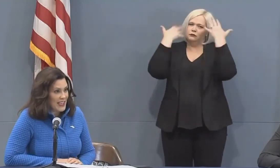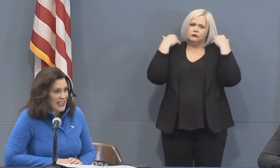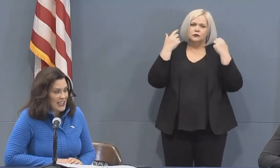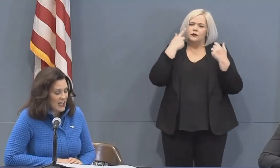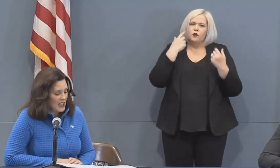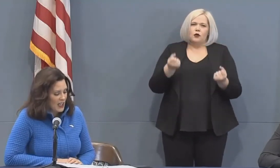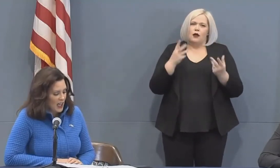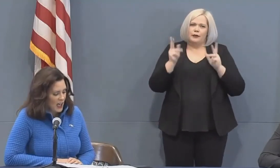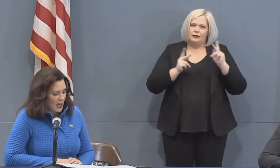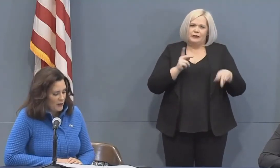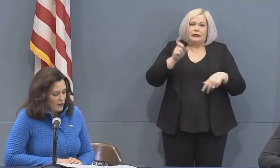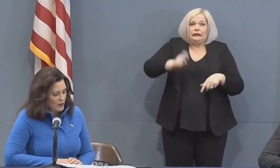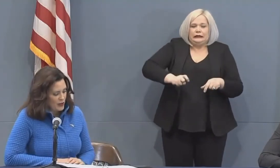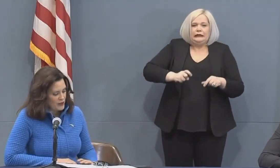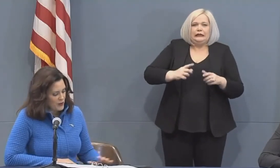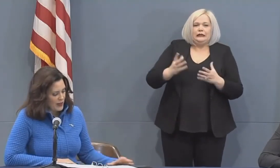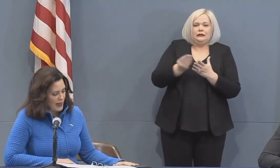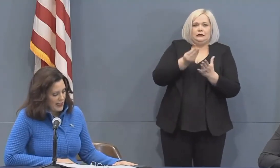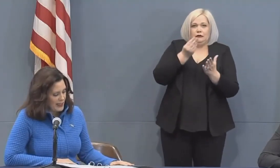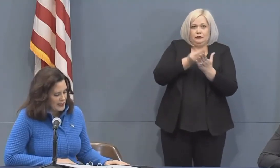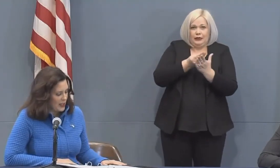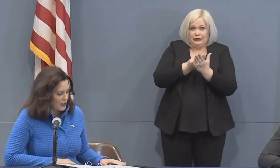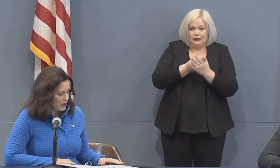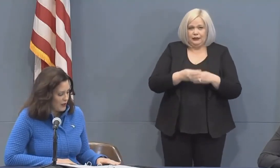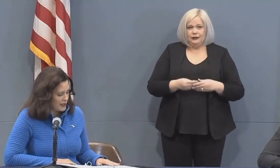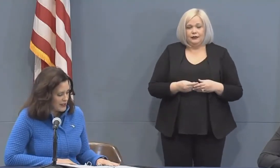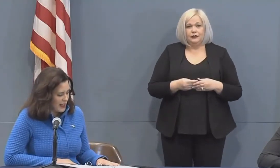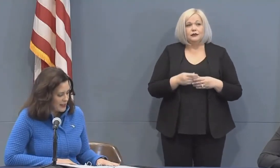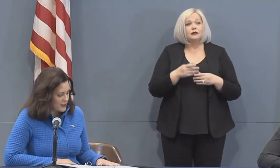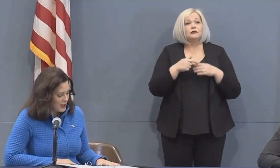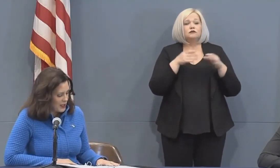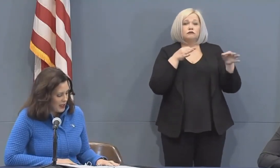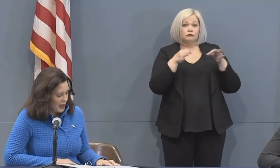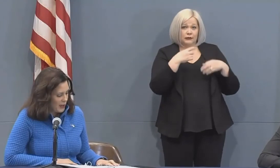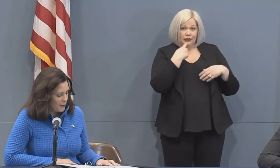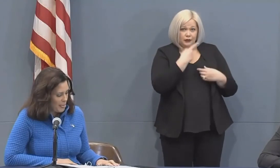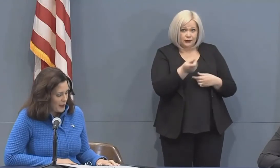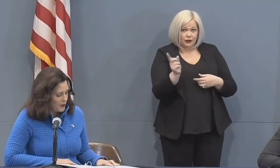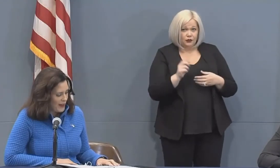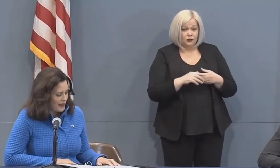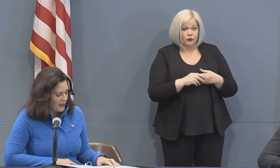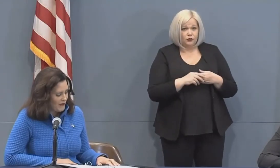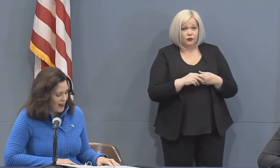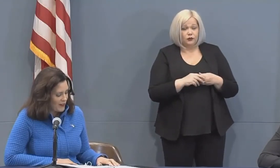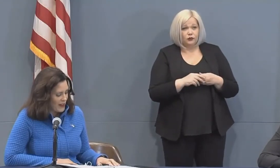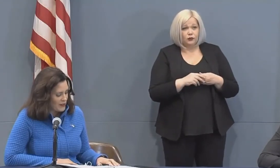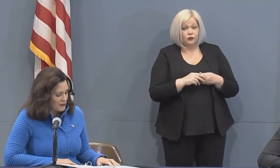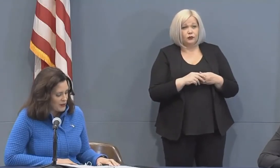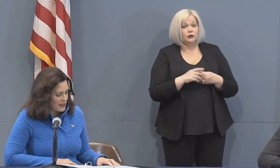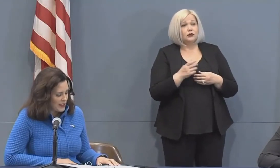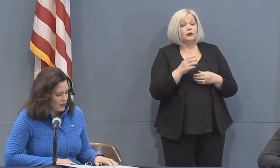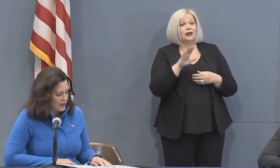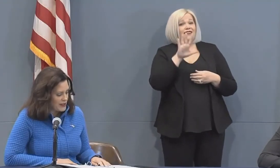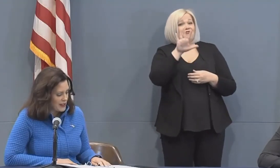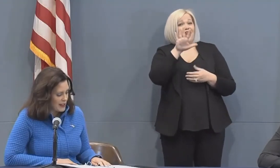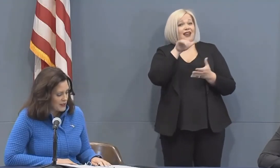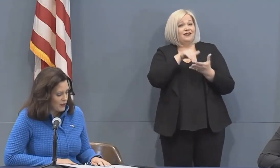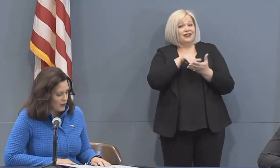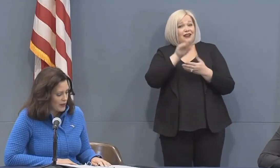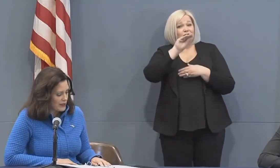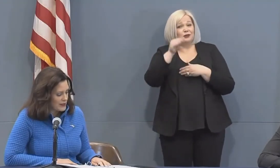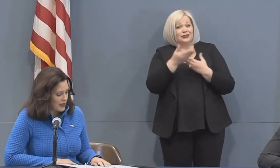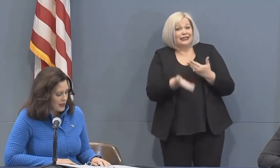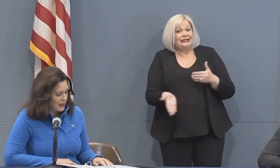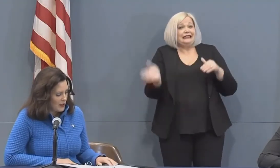the the need here's what i can tell you is that we've had a 5 000 percent increase in the